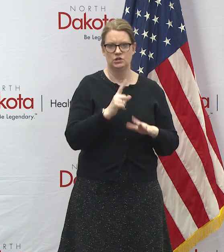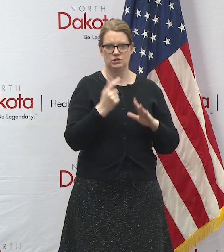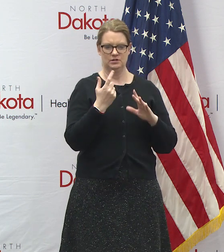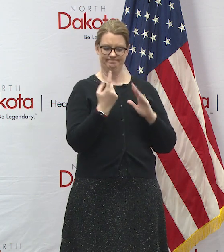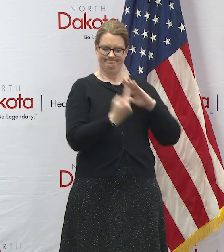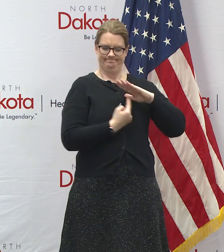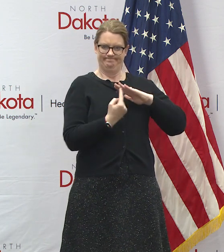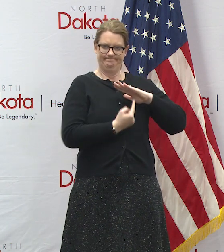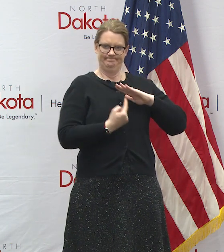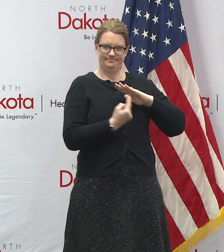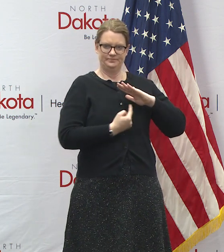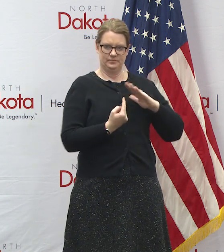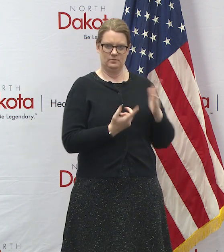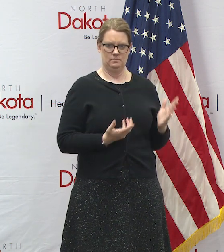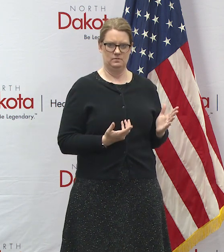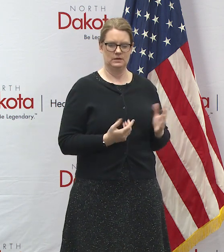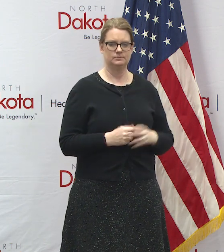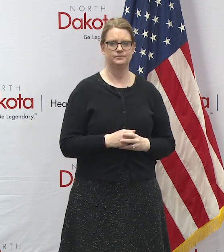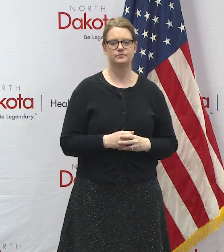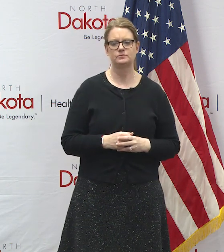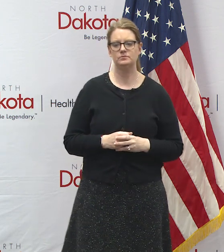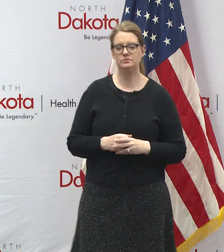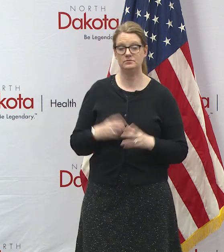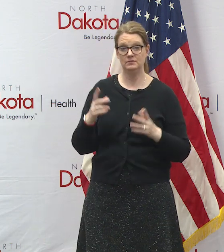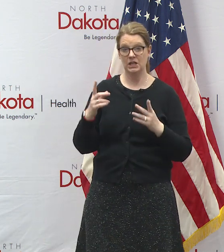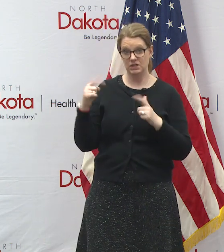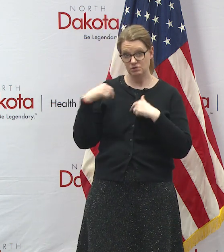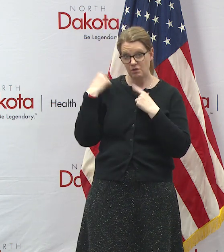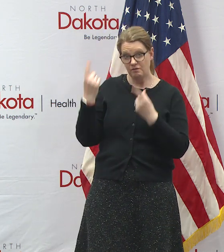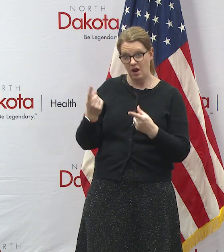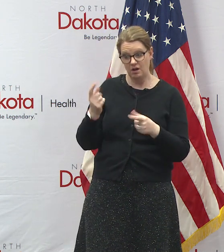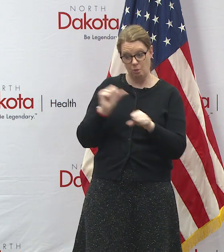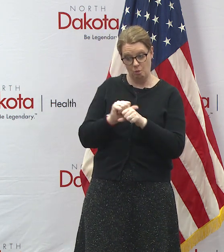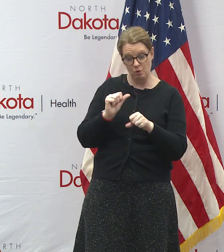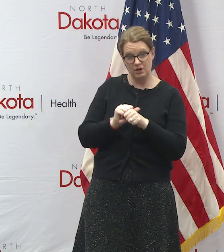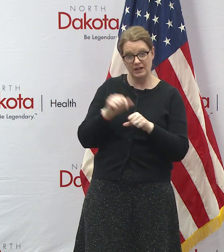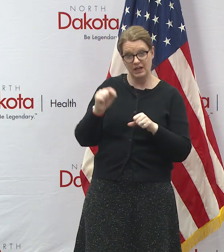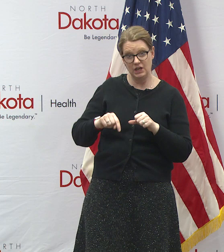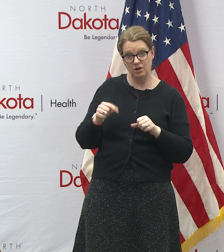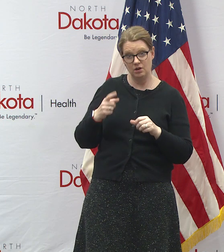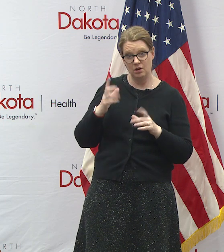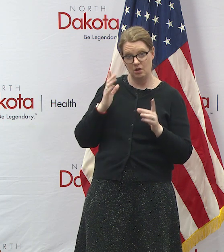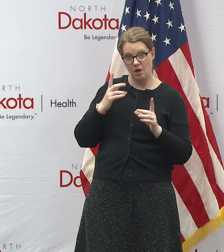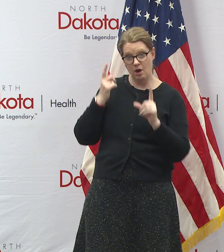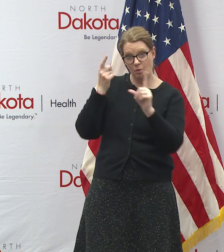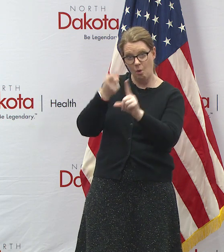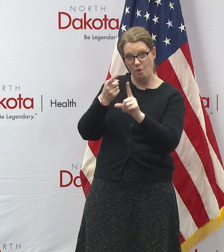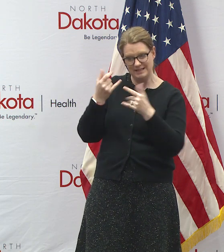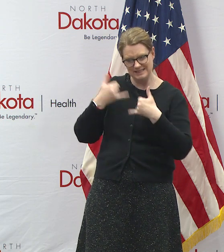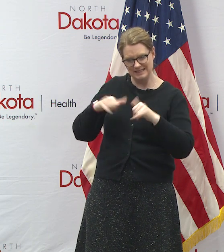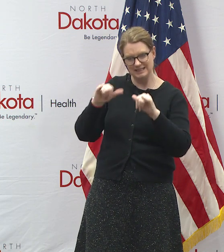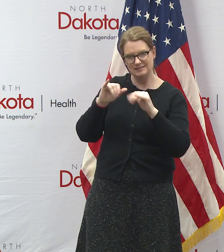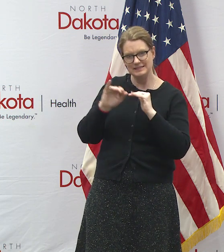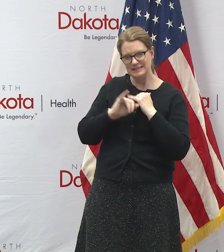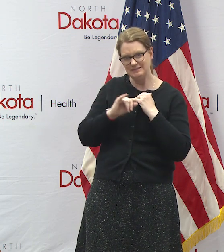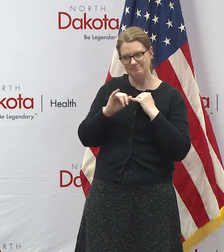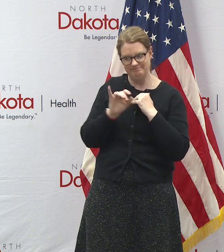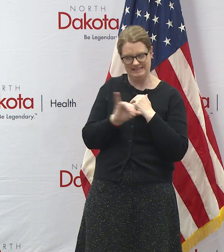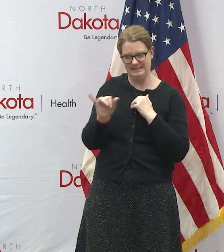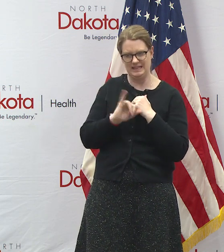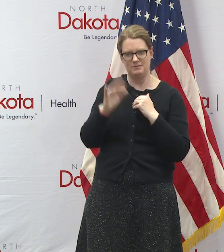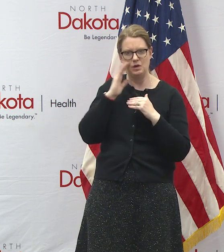again with the measures we've taken so far you know we're our goal here the strategy still the same flatten the curve